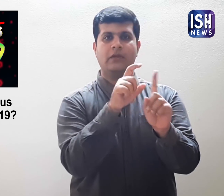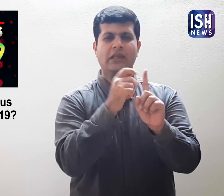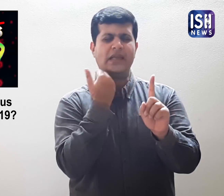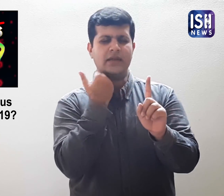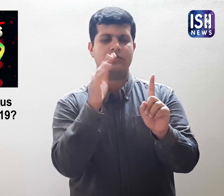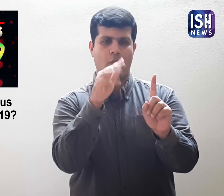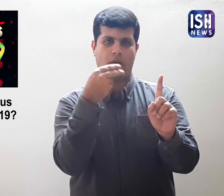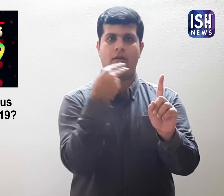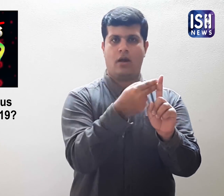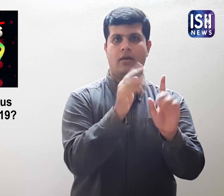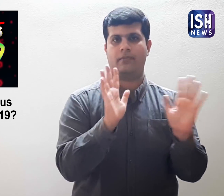animal.